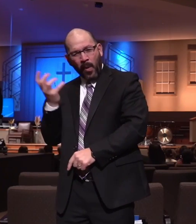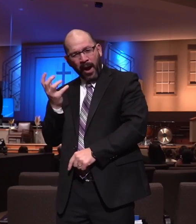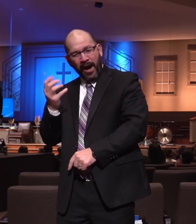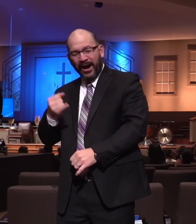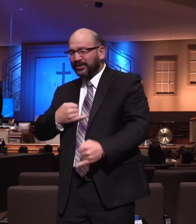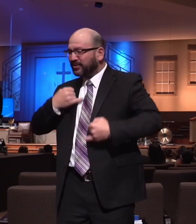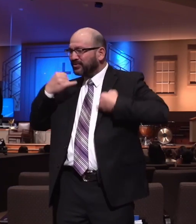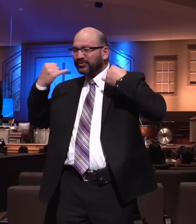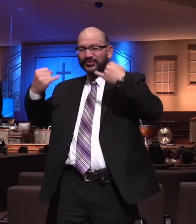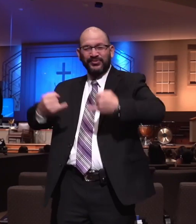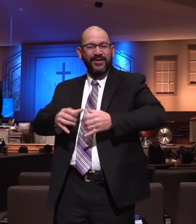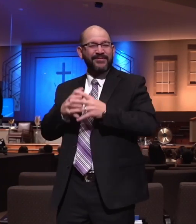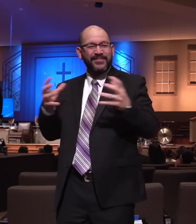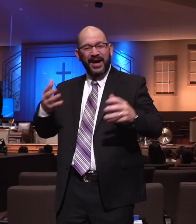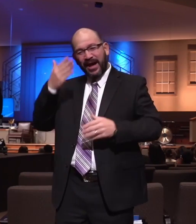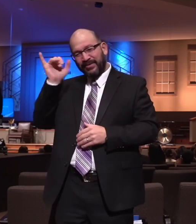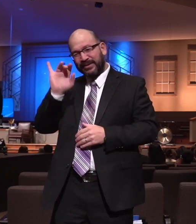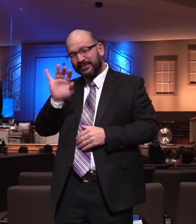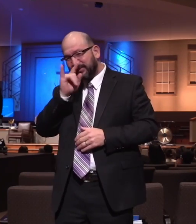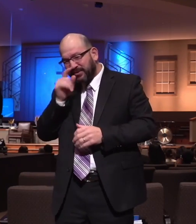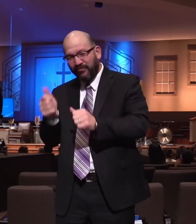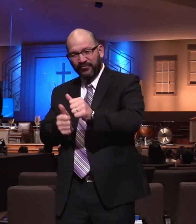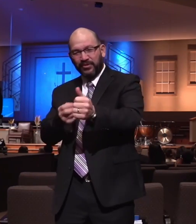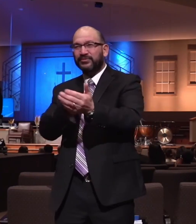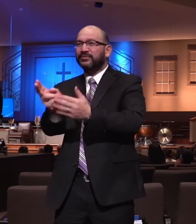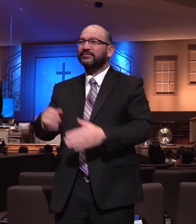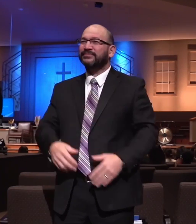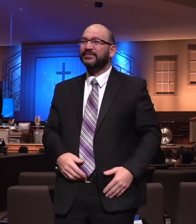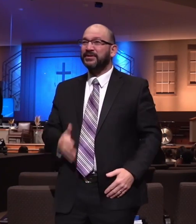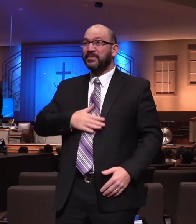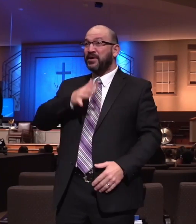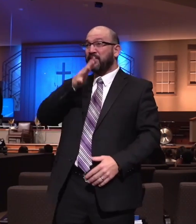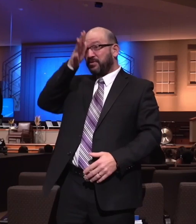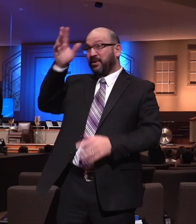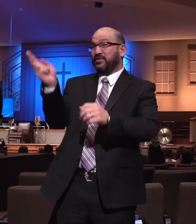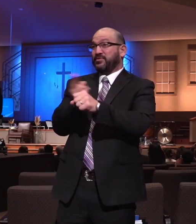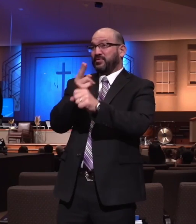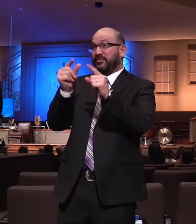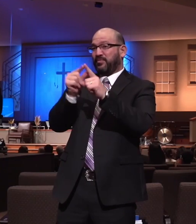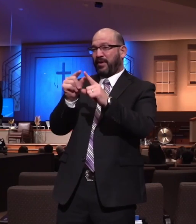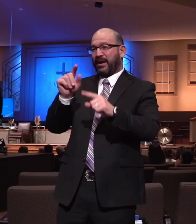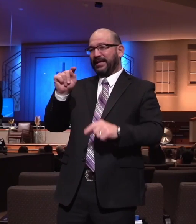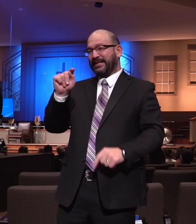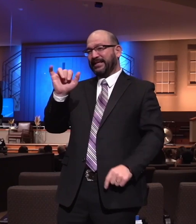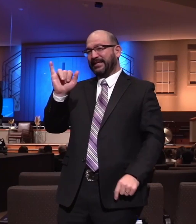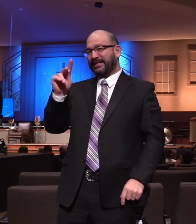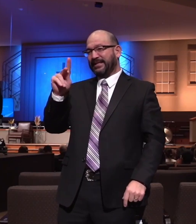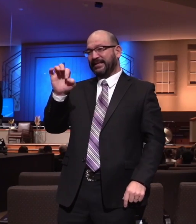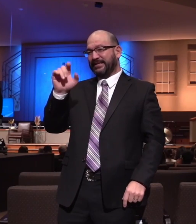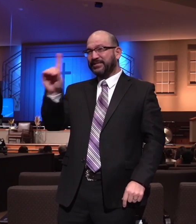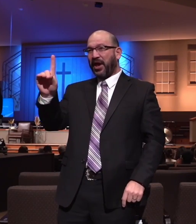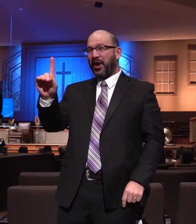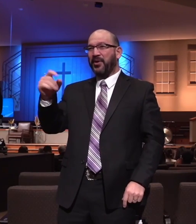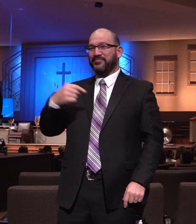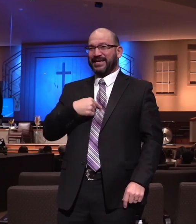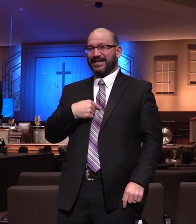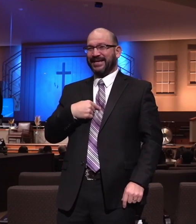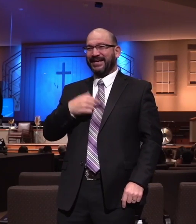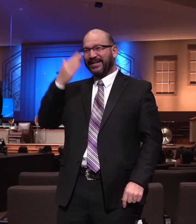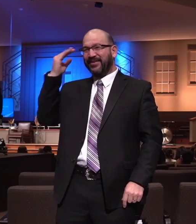granddad used to say. My granddad used to say, that just tickles me. And he was tickled about the fact that God was at work at